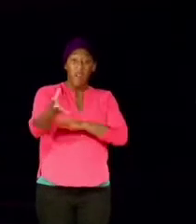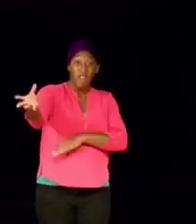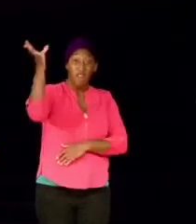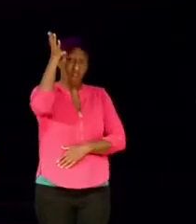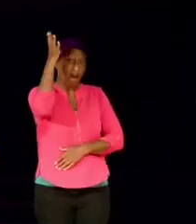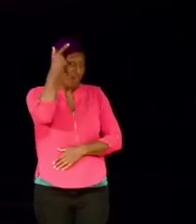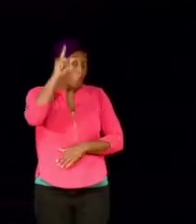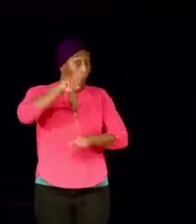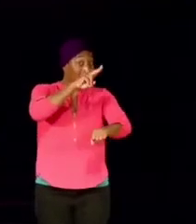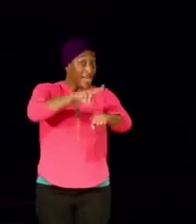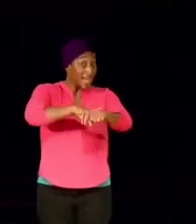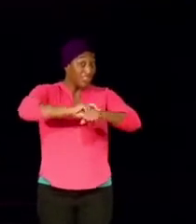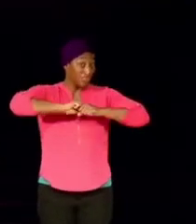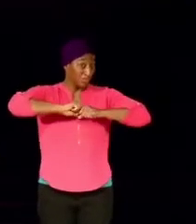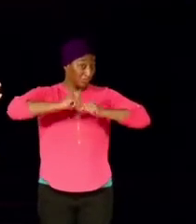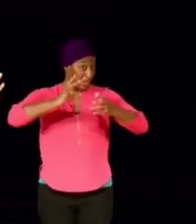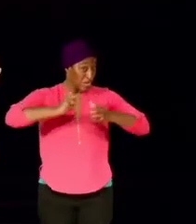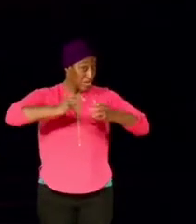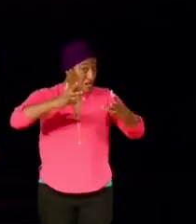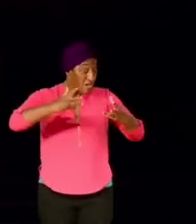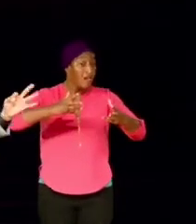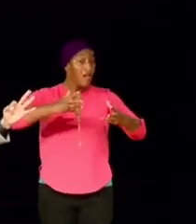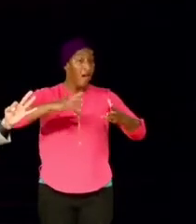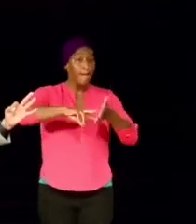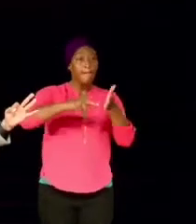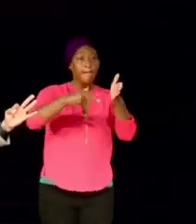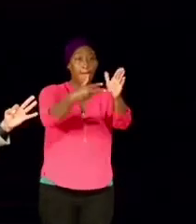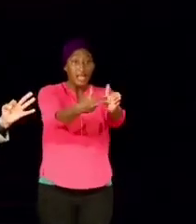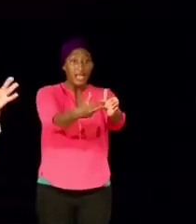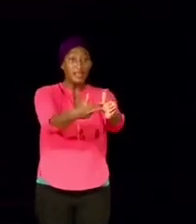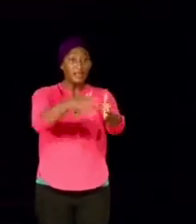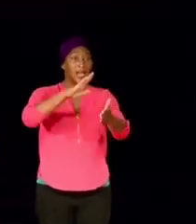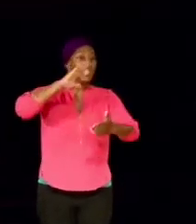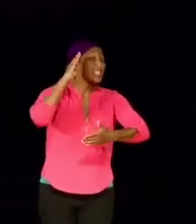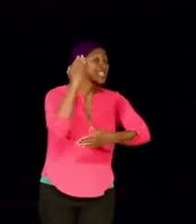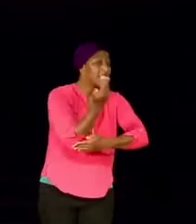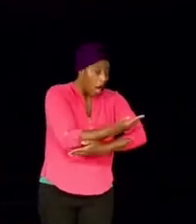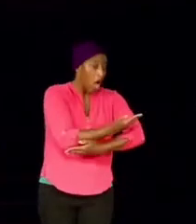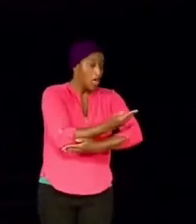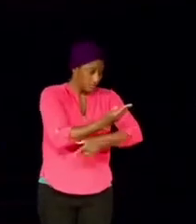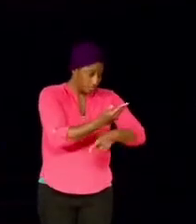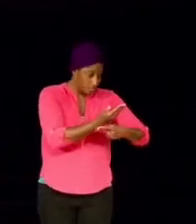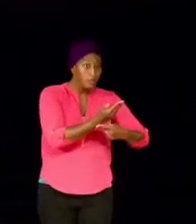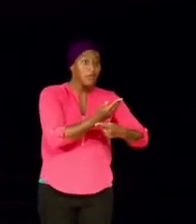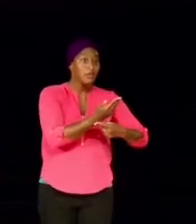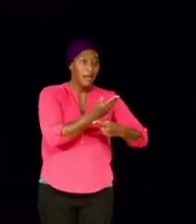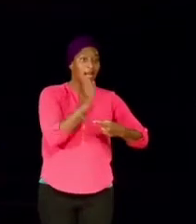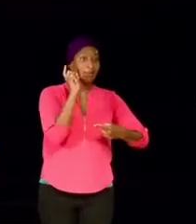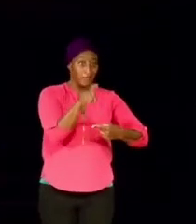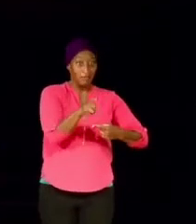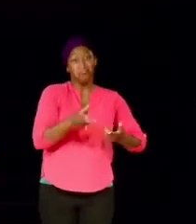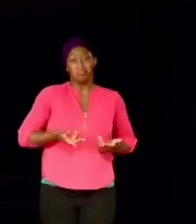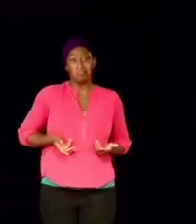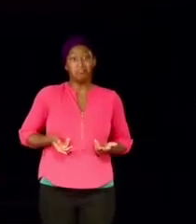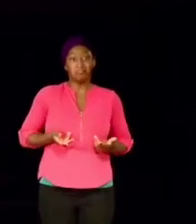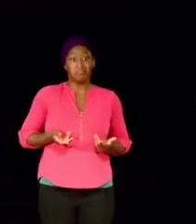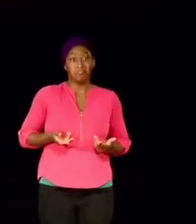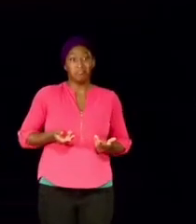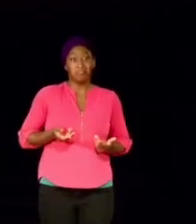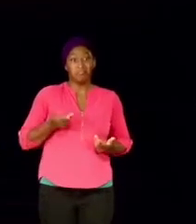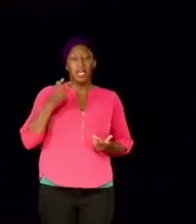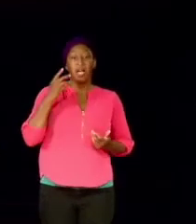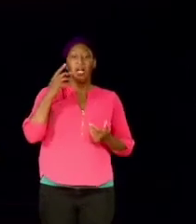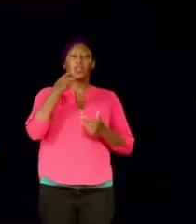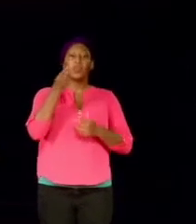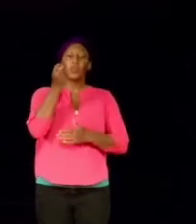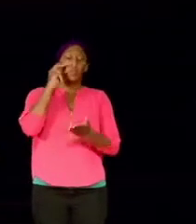that means that siring sons must be in his future. So when you look